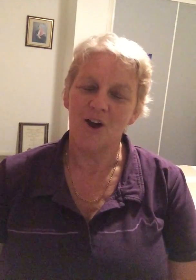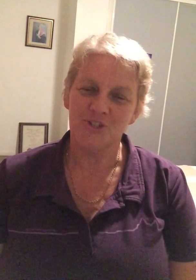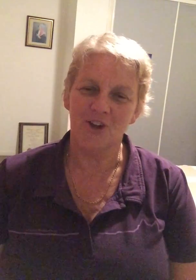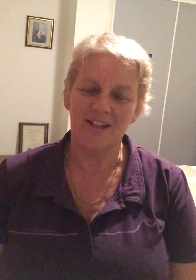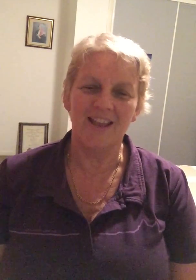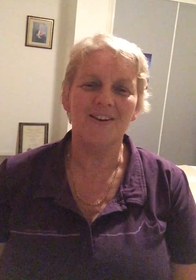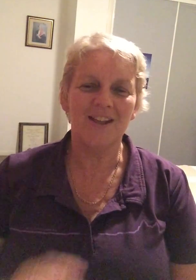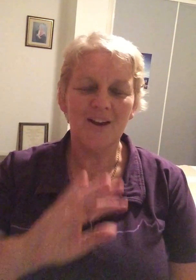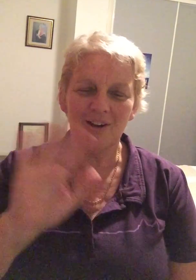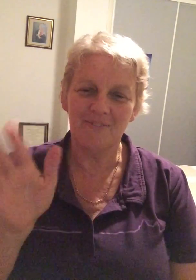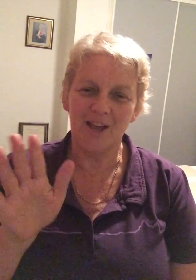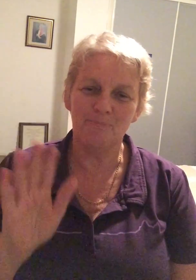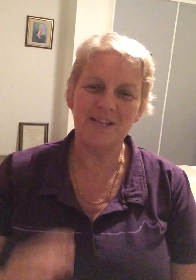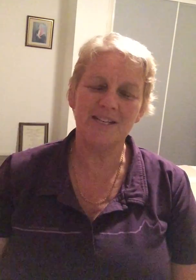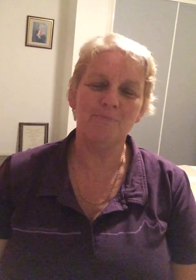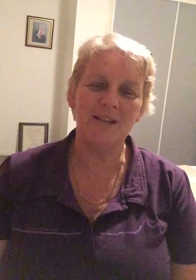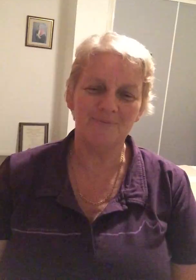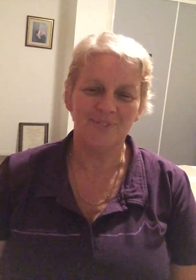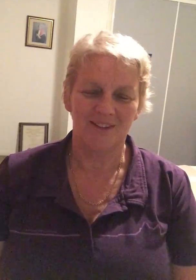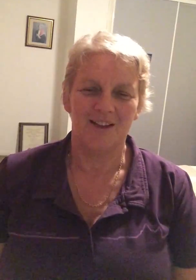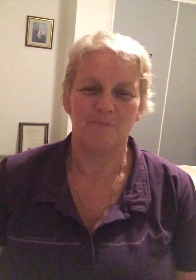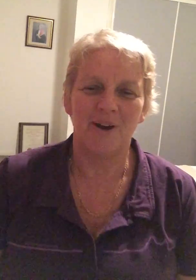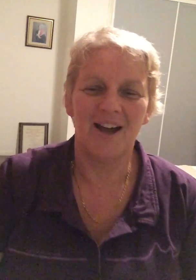signing out now have a happy tapping bye